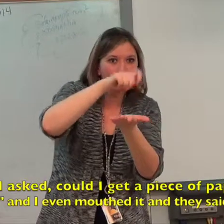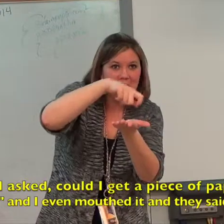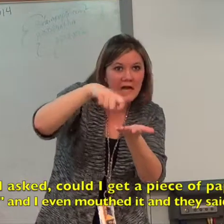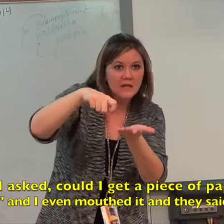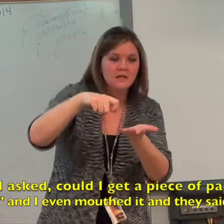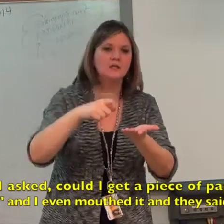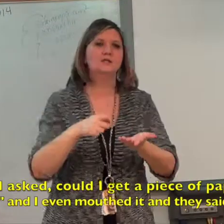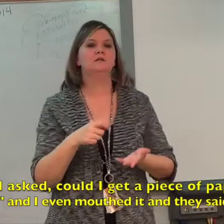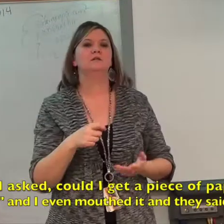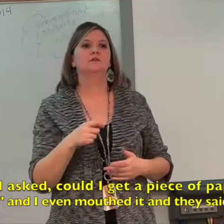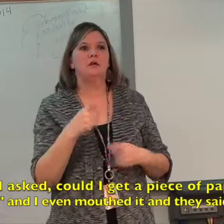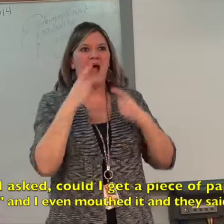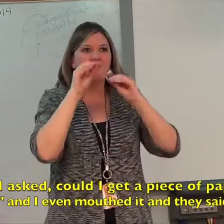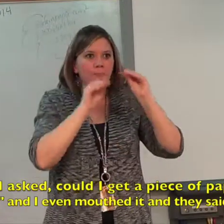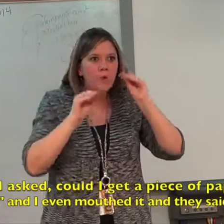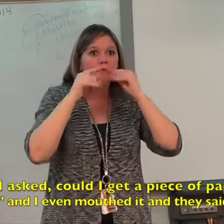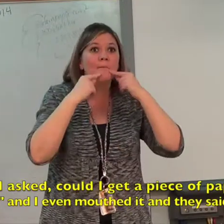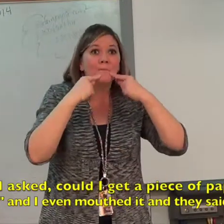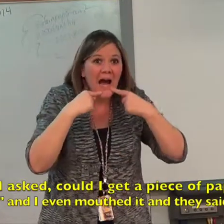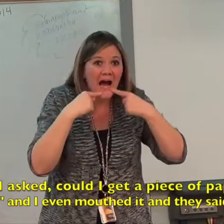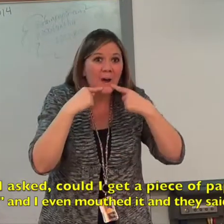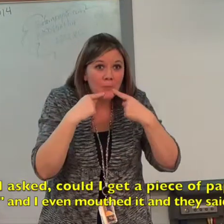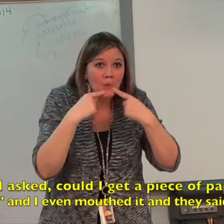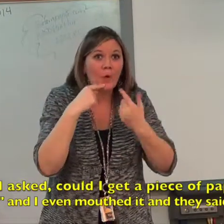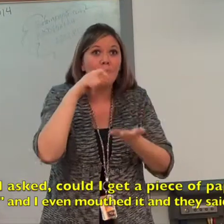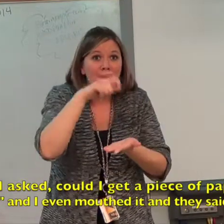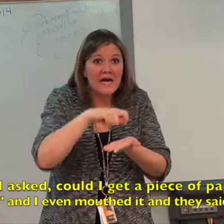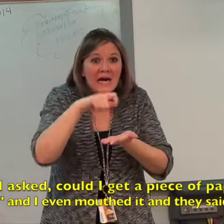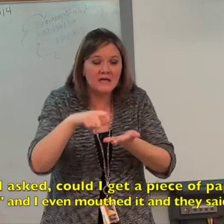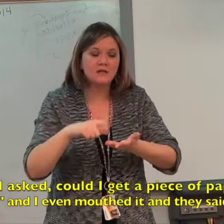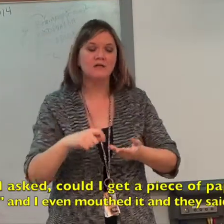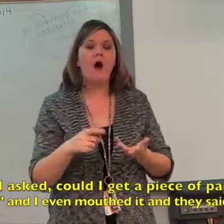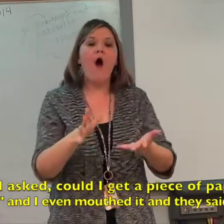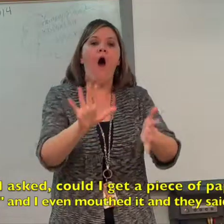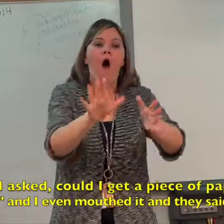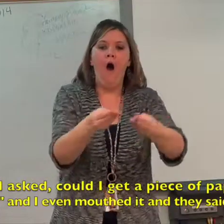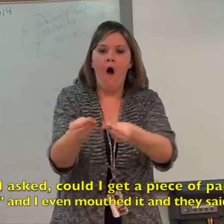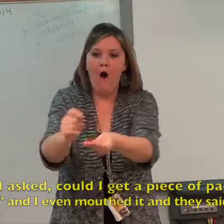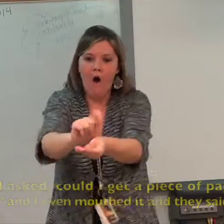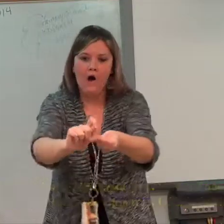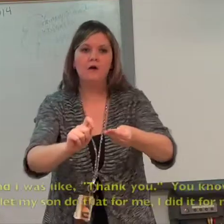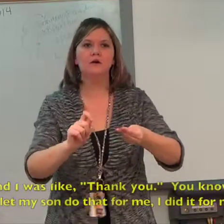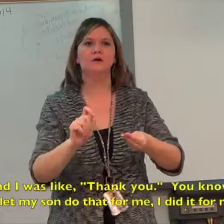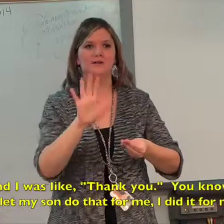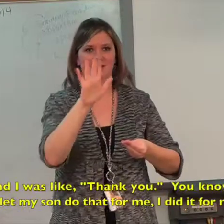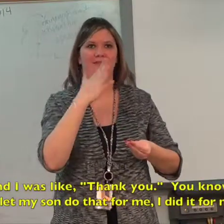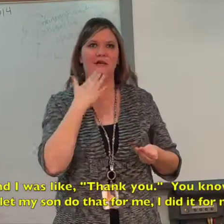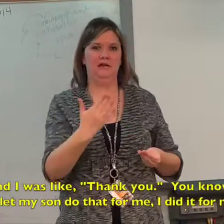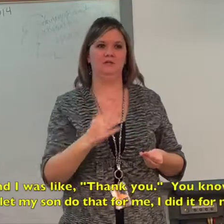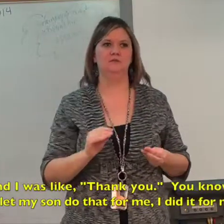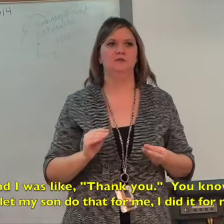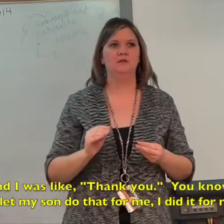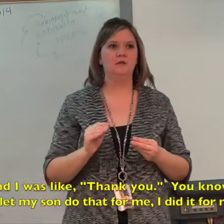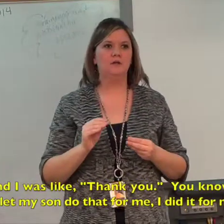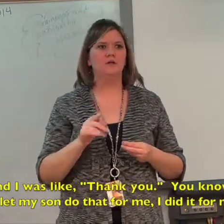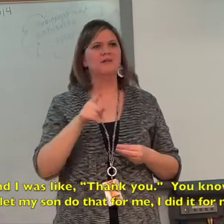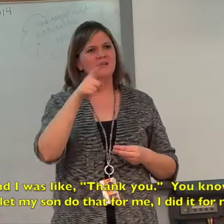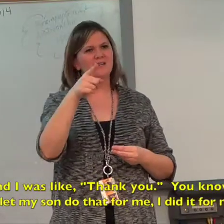So like I asked, could I get a piece of paper and pencil? And I even mouthed it and they said, oh, here. And I was like, thank you.